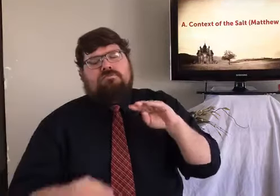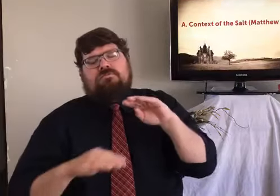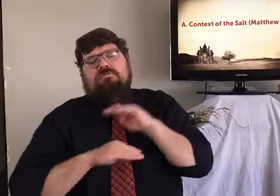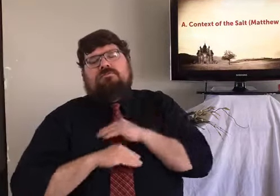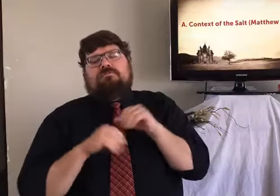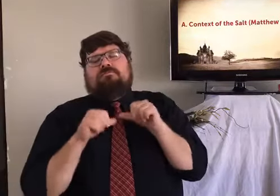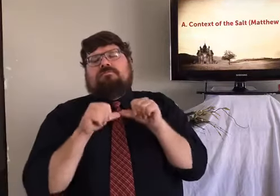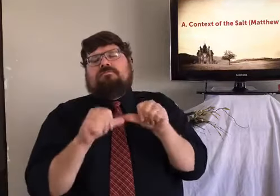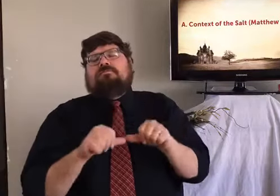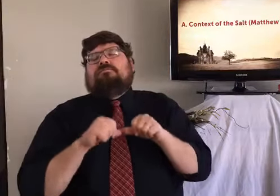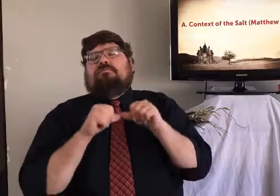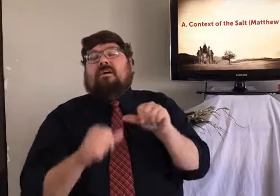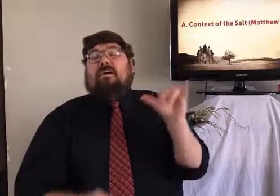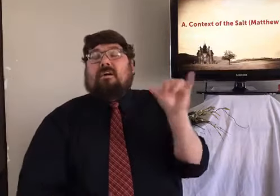desire to know Jesus more.